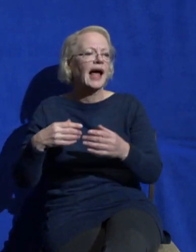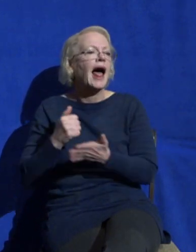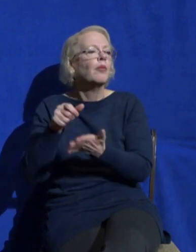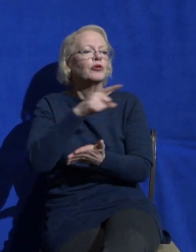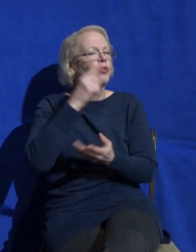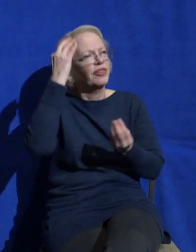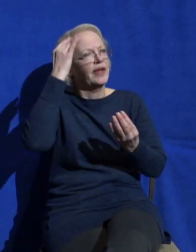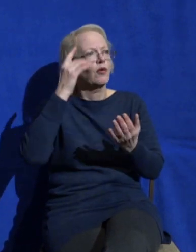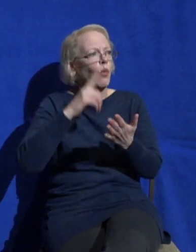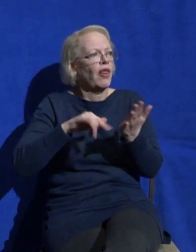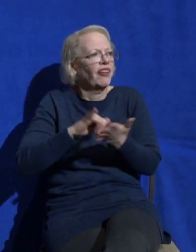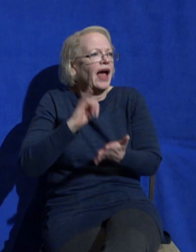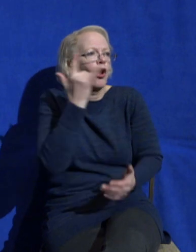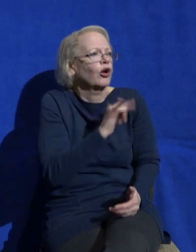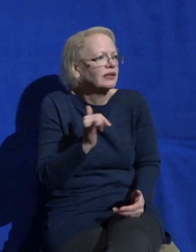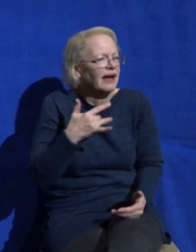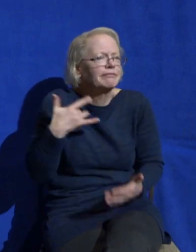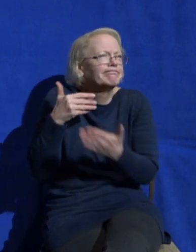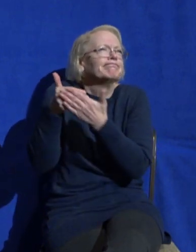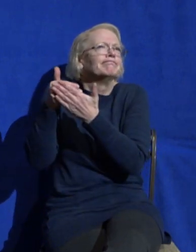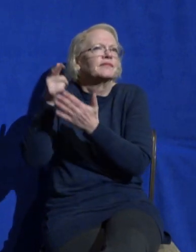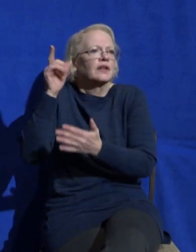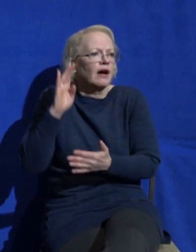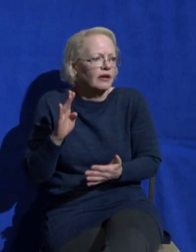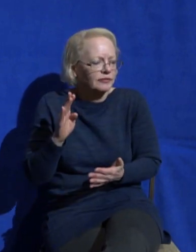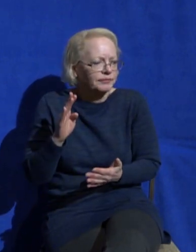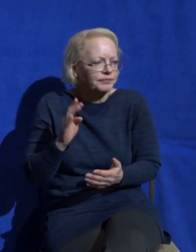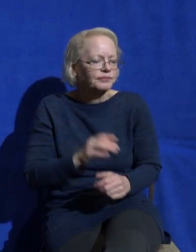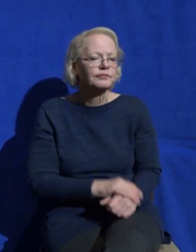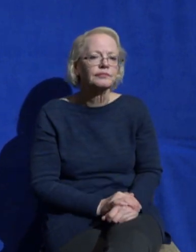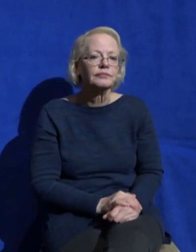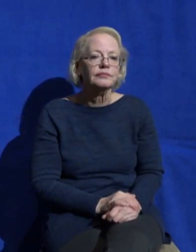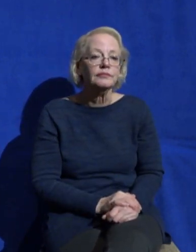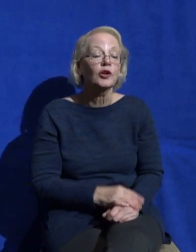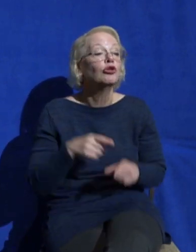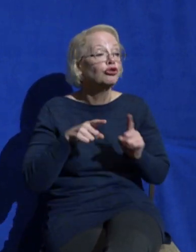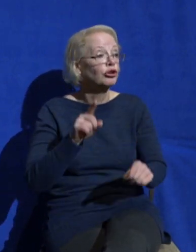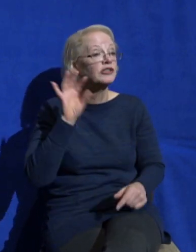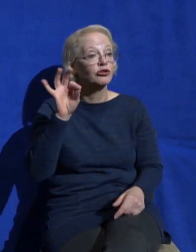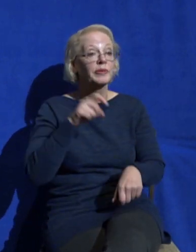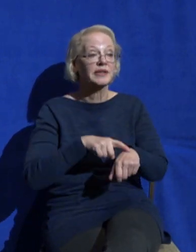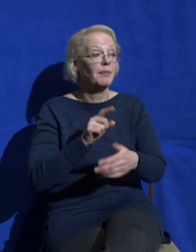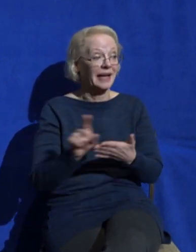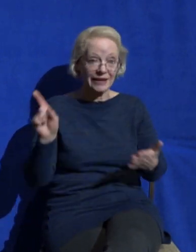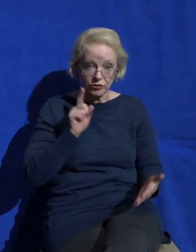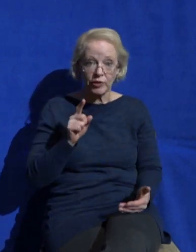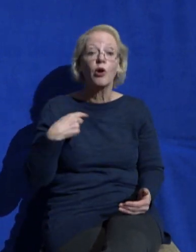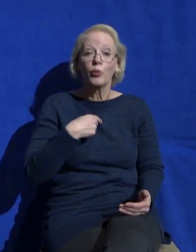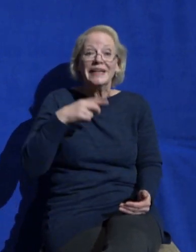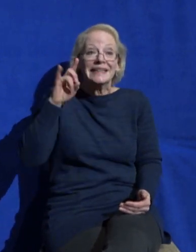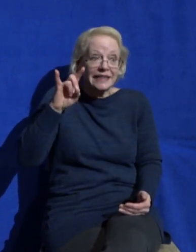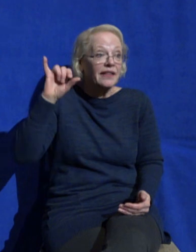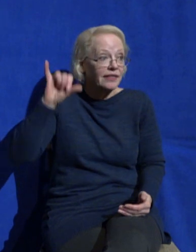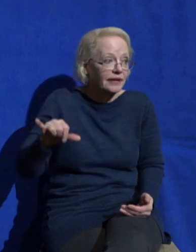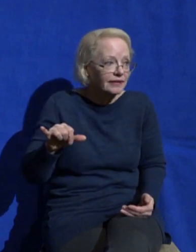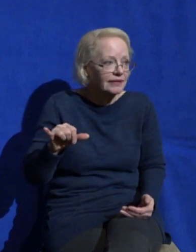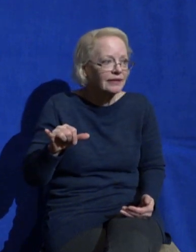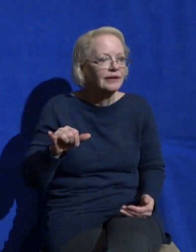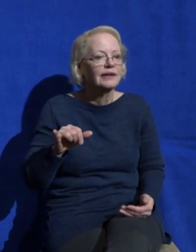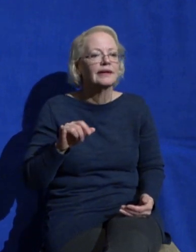David led us last week like we just did it during the sermon time he led us practically through what it looks like to spend time